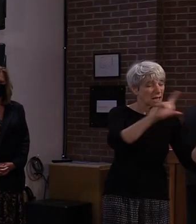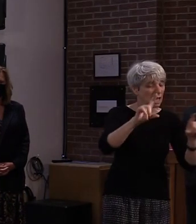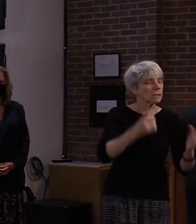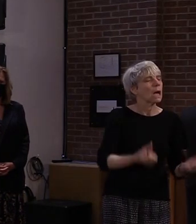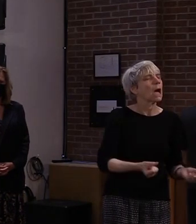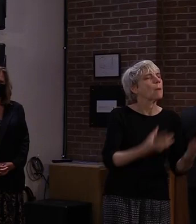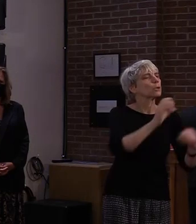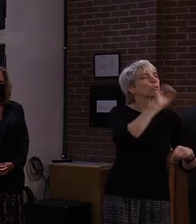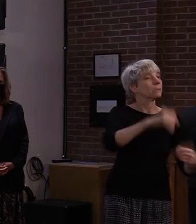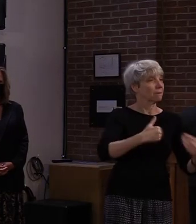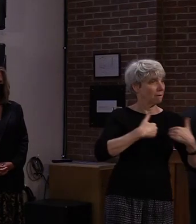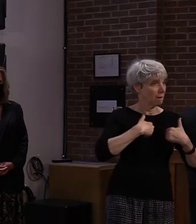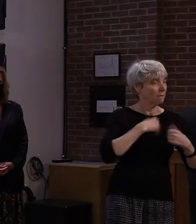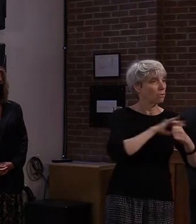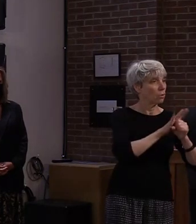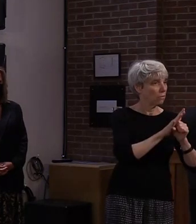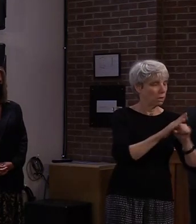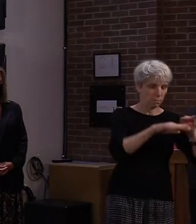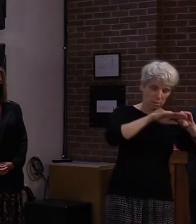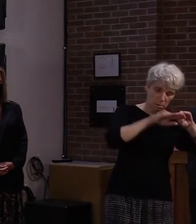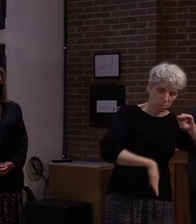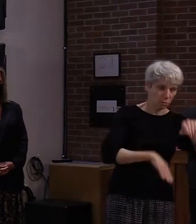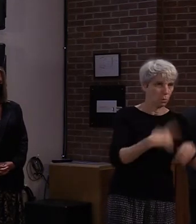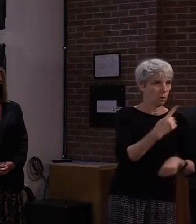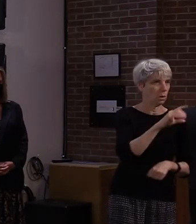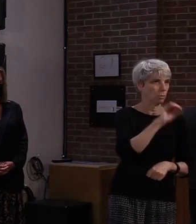again well under 1%.